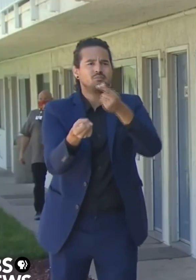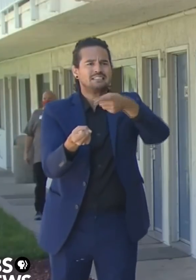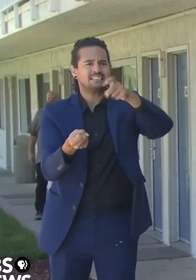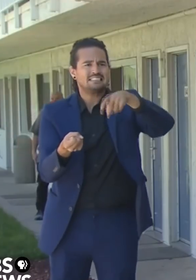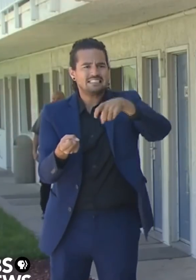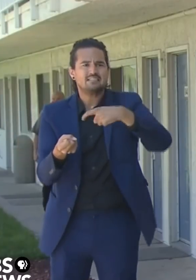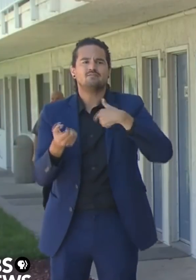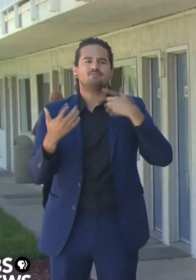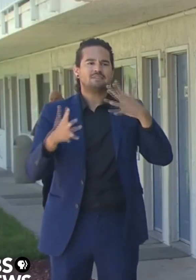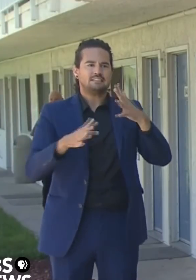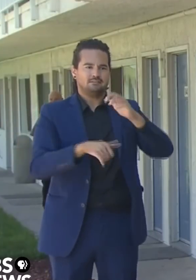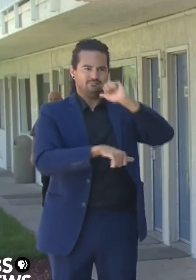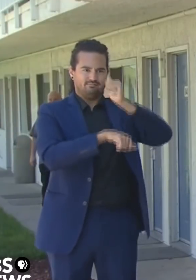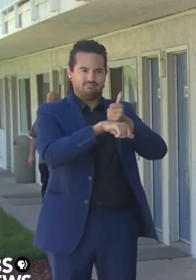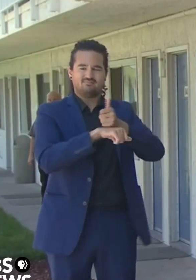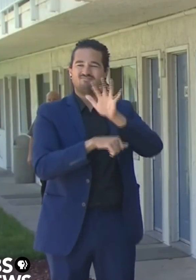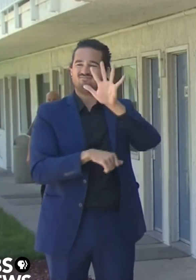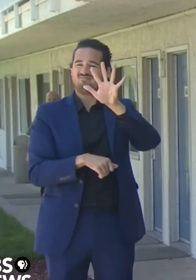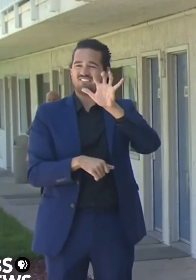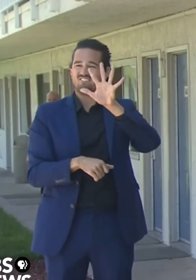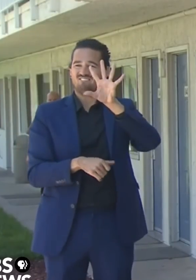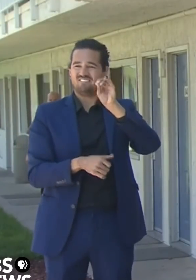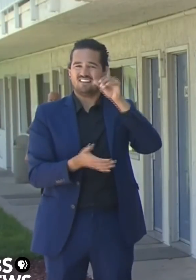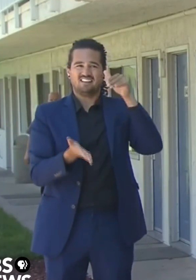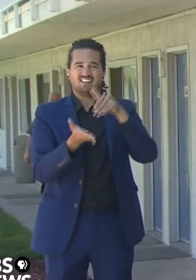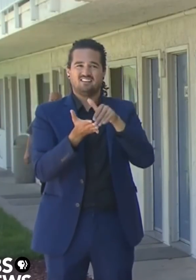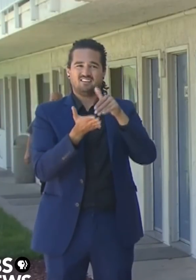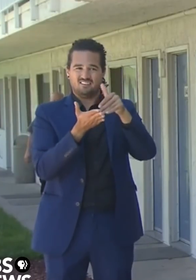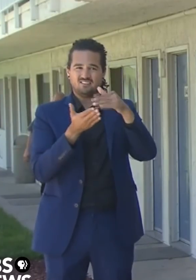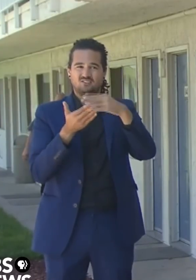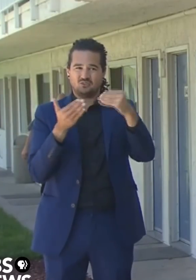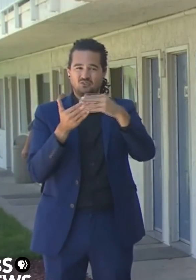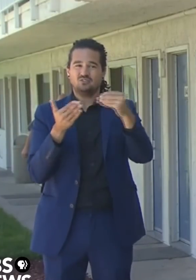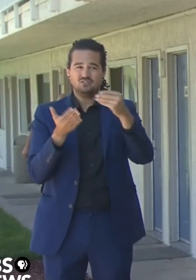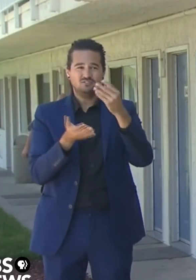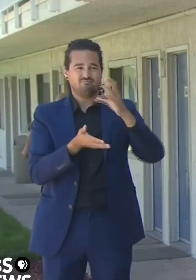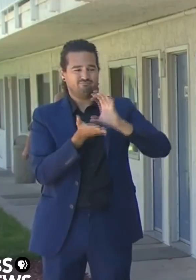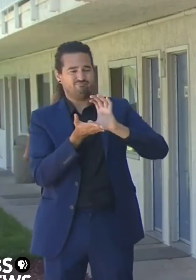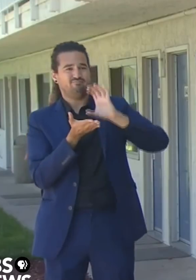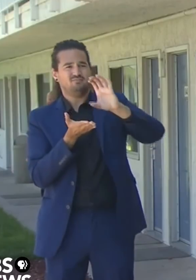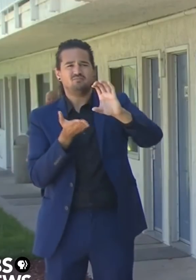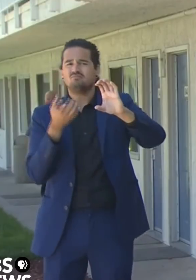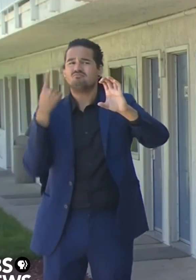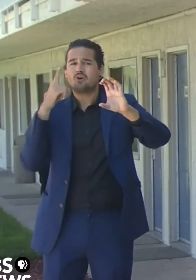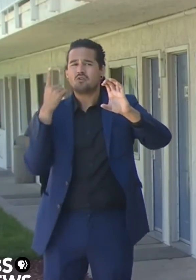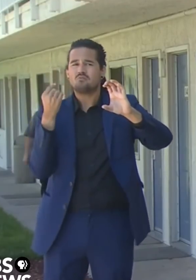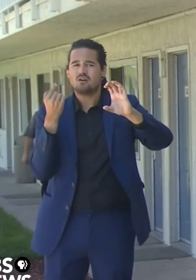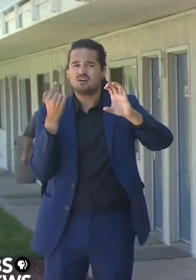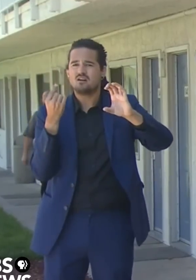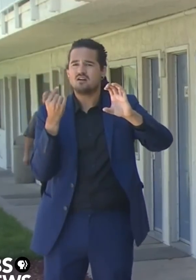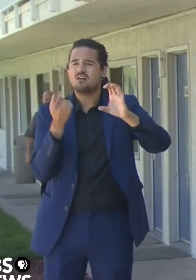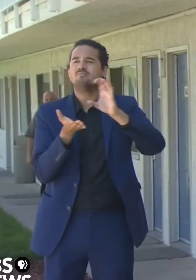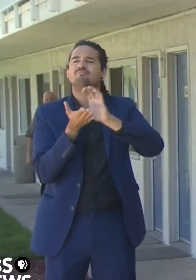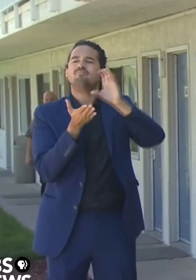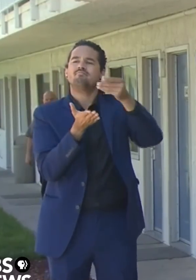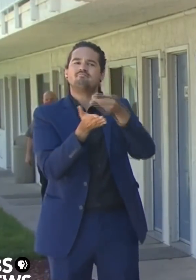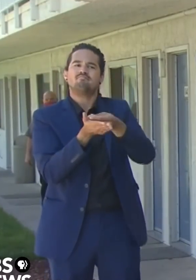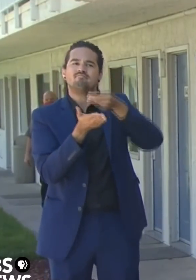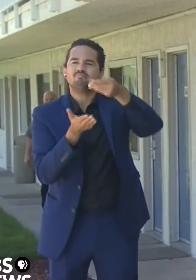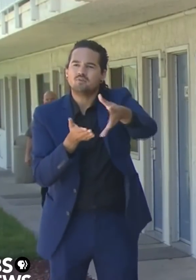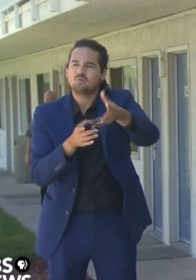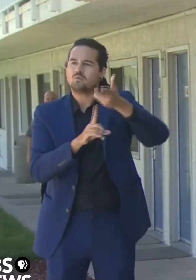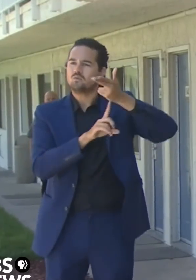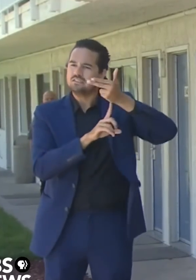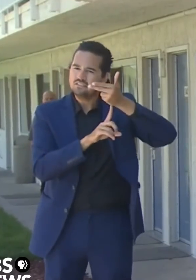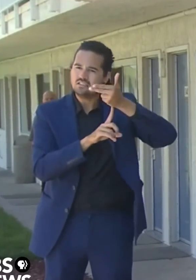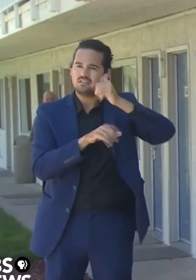$550 million specifically for acquisition of hotels like this. In addition to